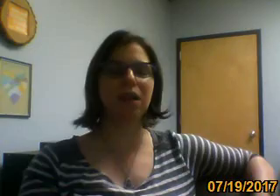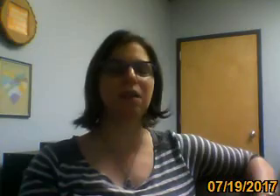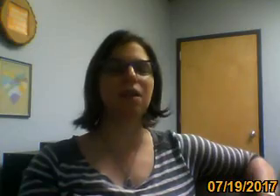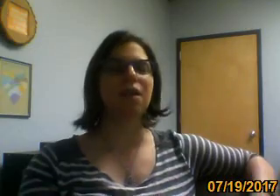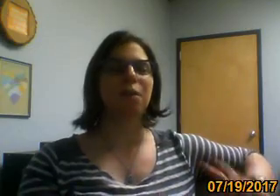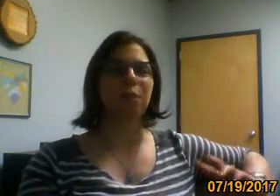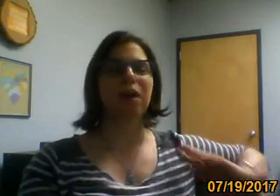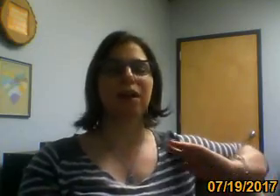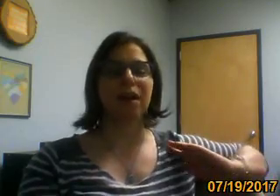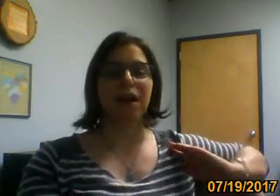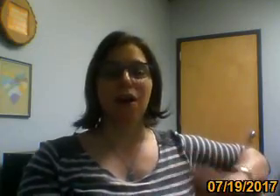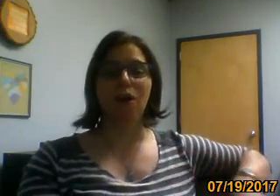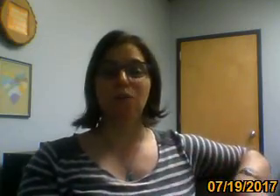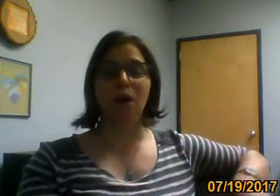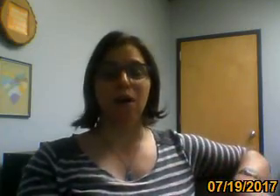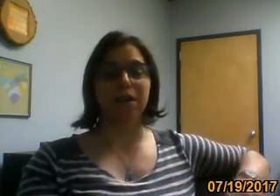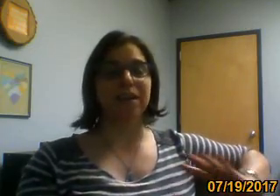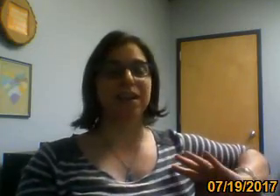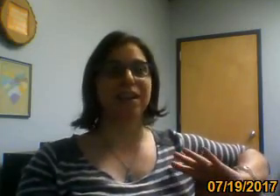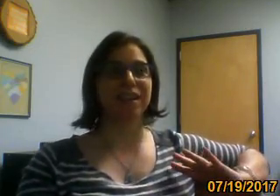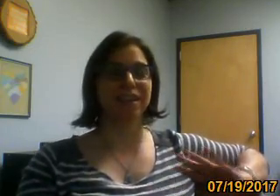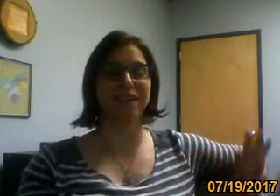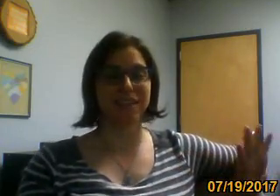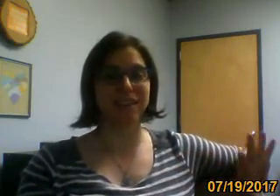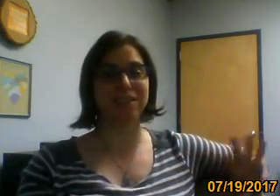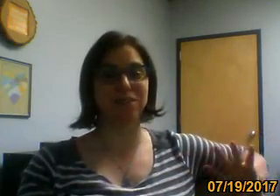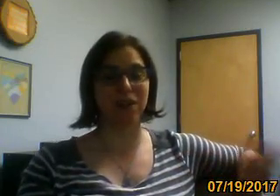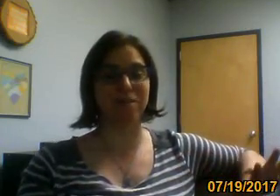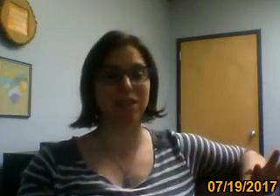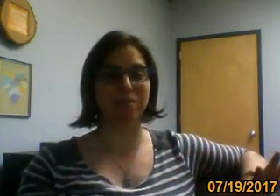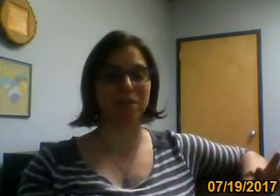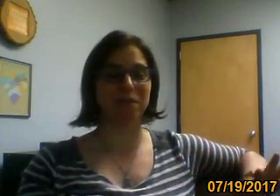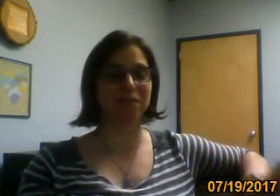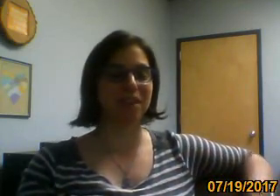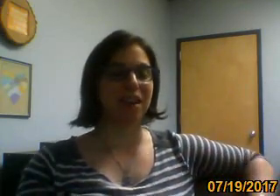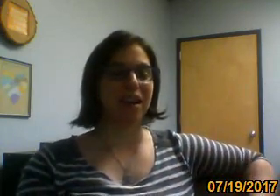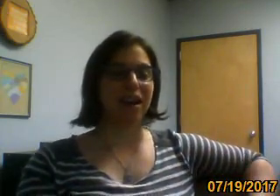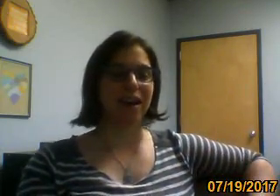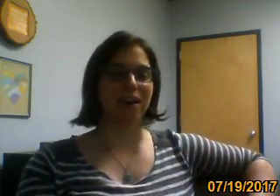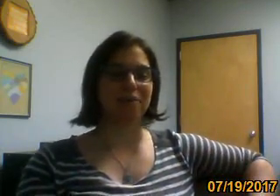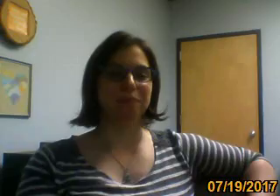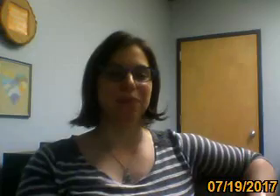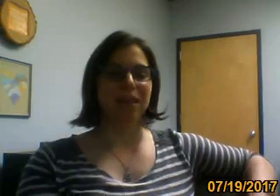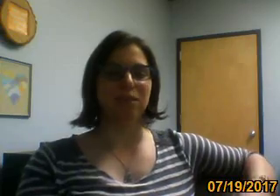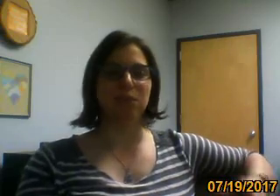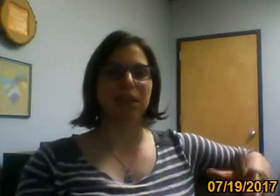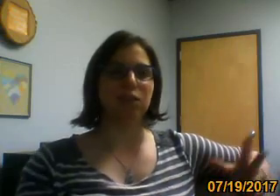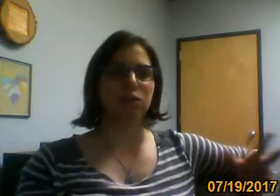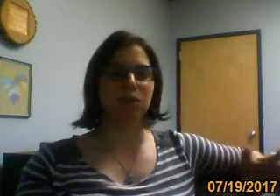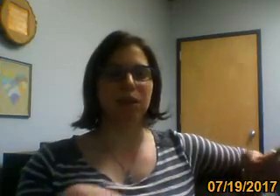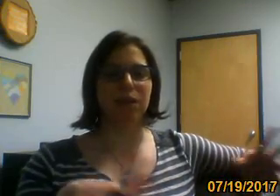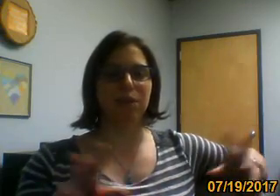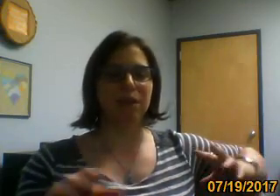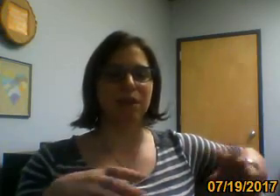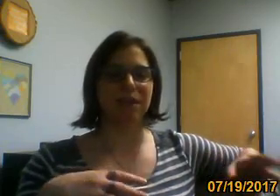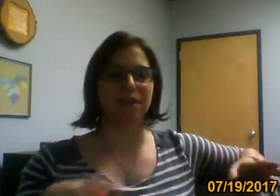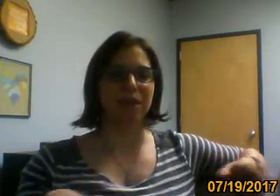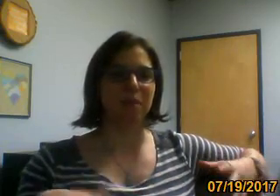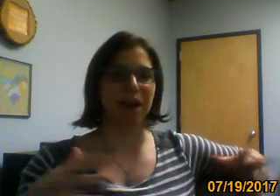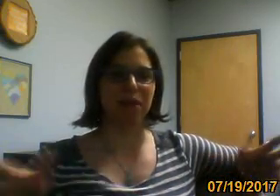do on it, but overall it, it's very much improved. Um, it was like a tree with a